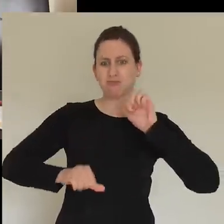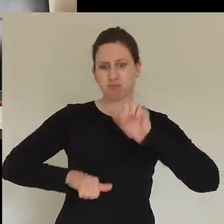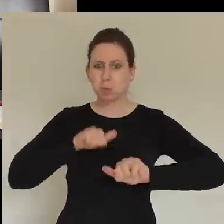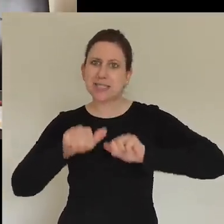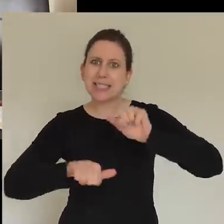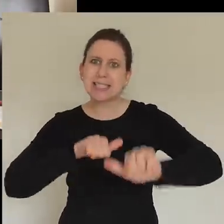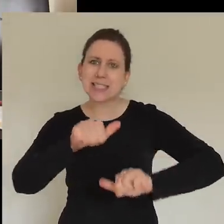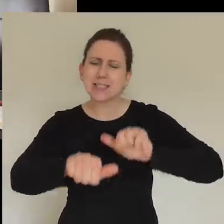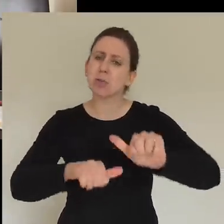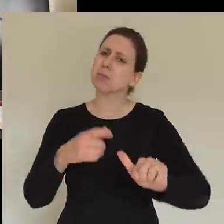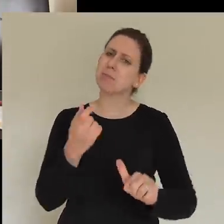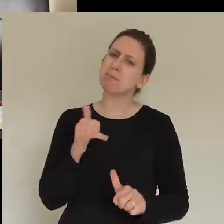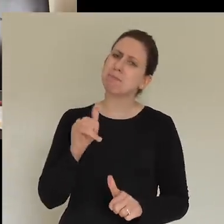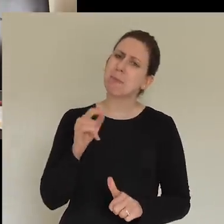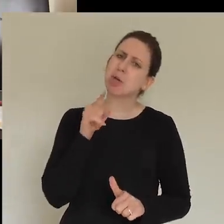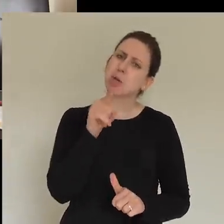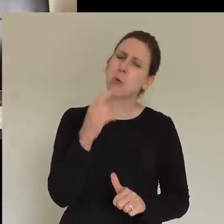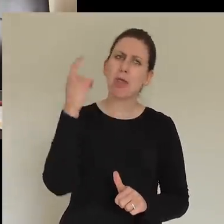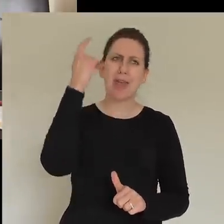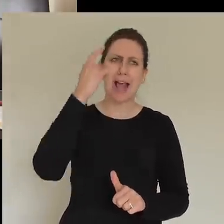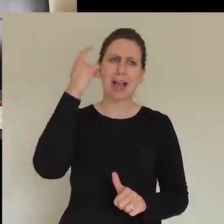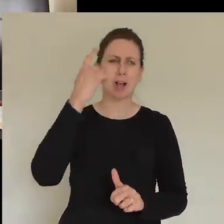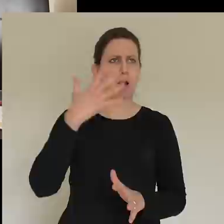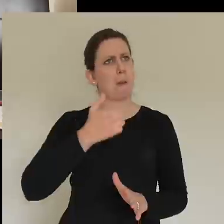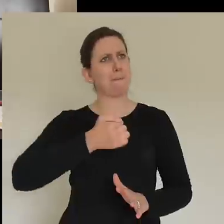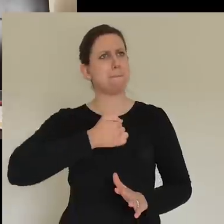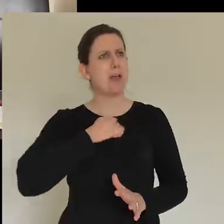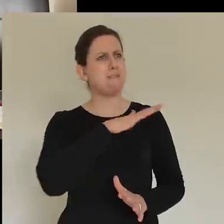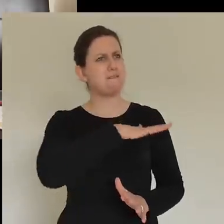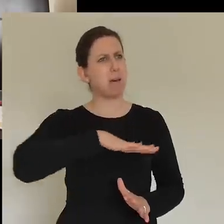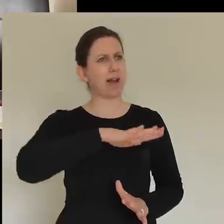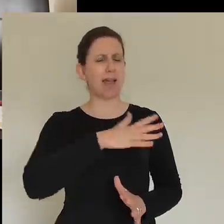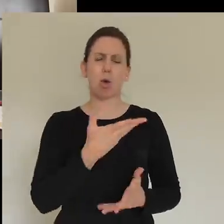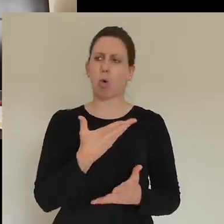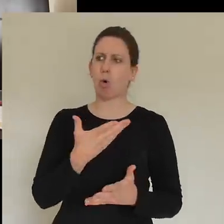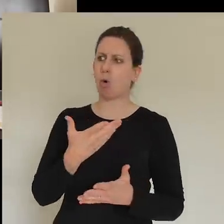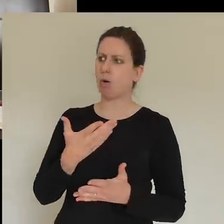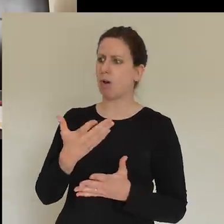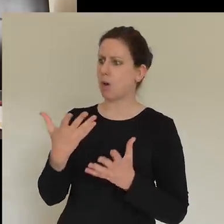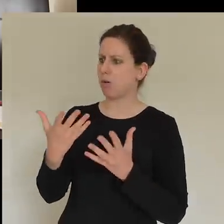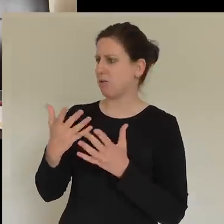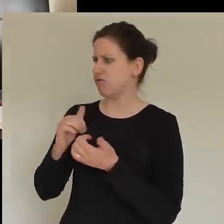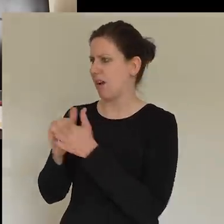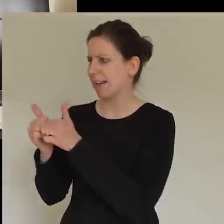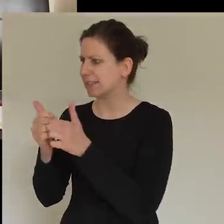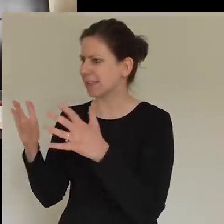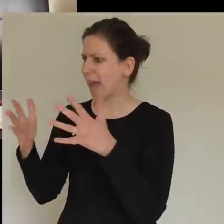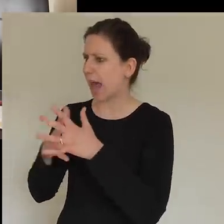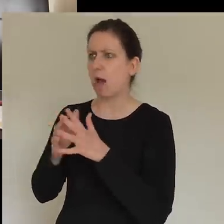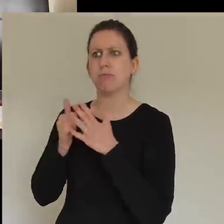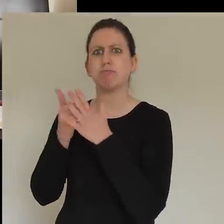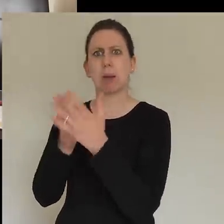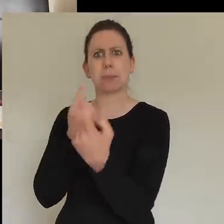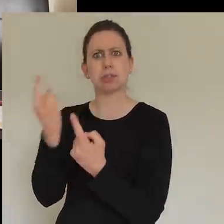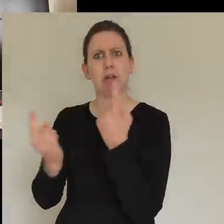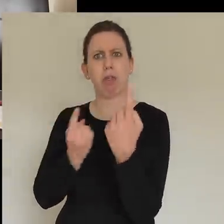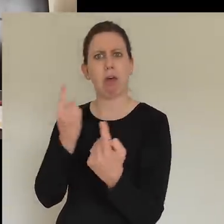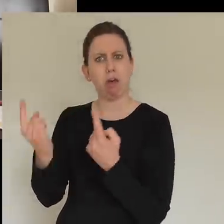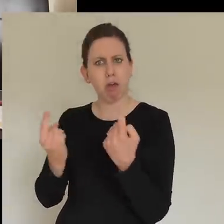about, you know, what can we do together for one another in this season? Yeah, that's great. That's great. Let's move on,